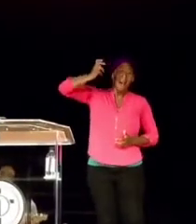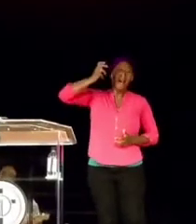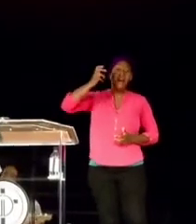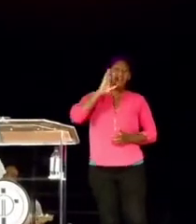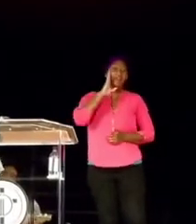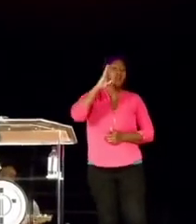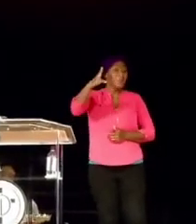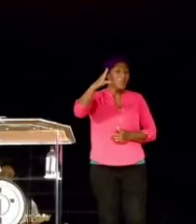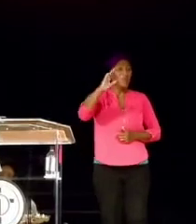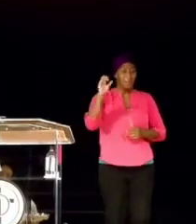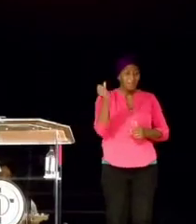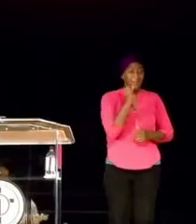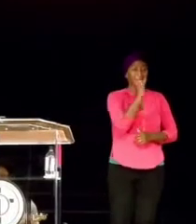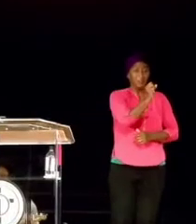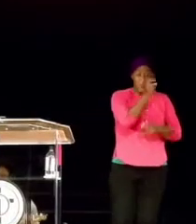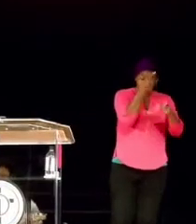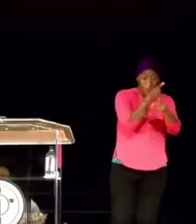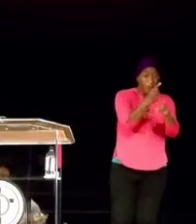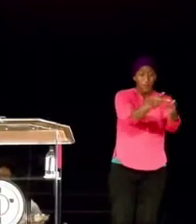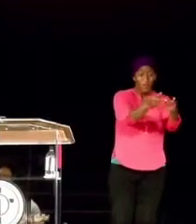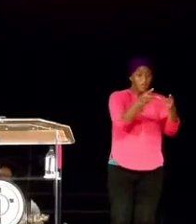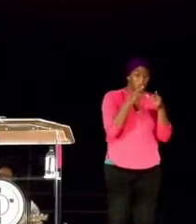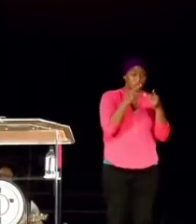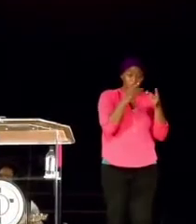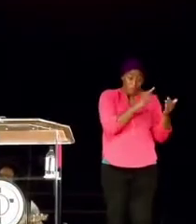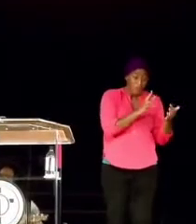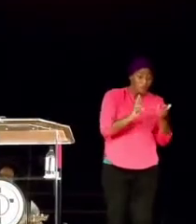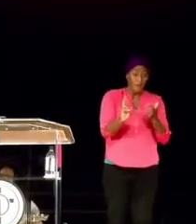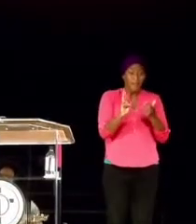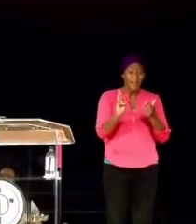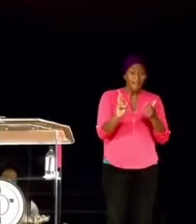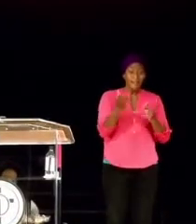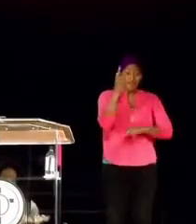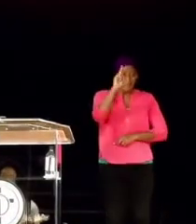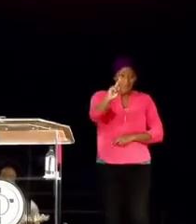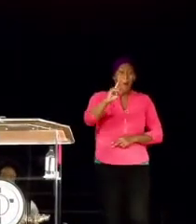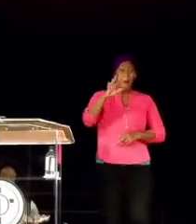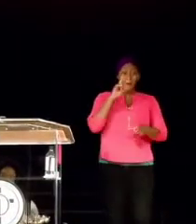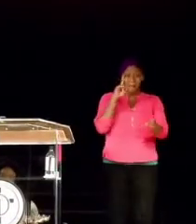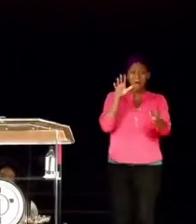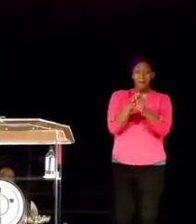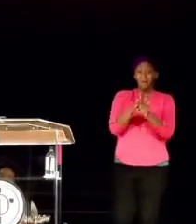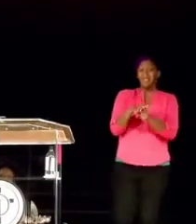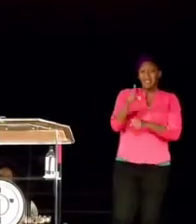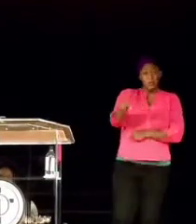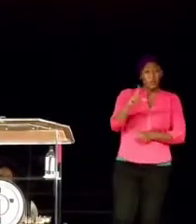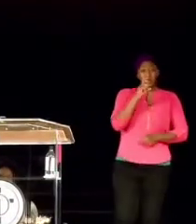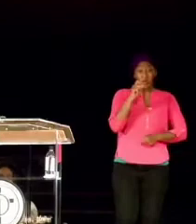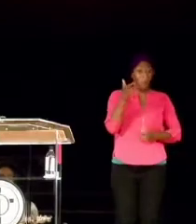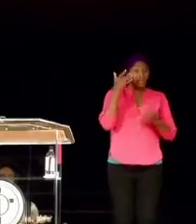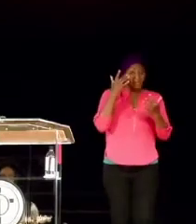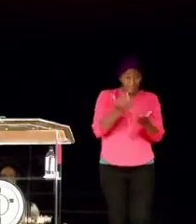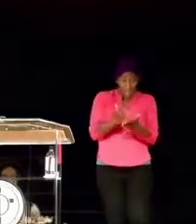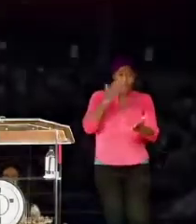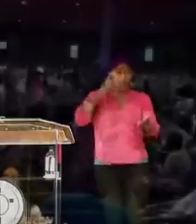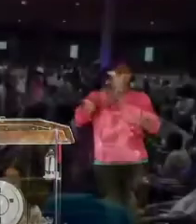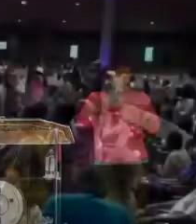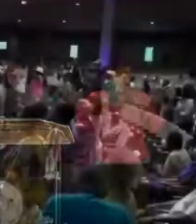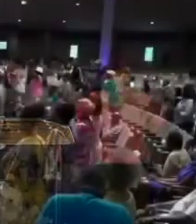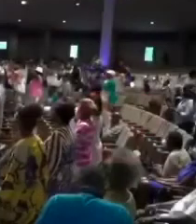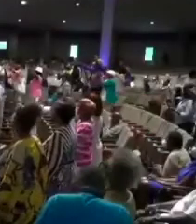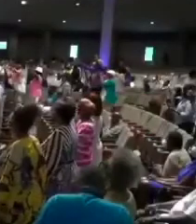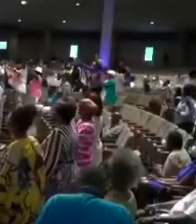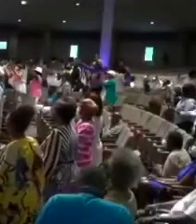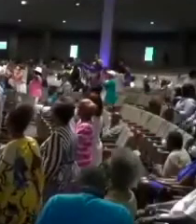He'll set you up. Throw up both your hands. Don't y'all stop. Press me through